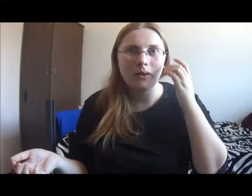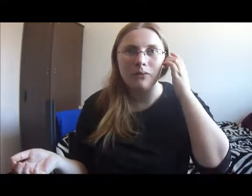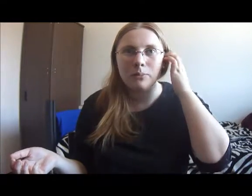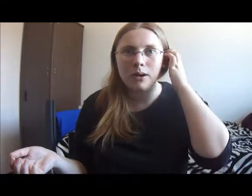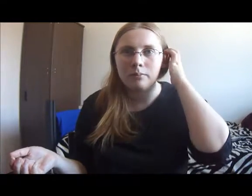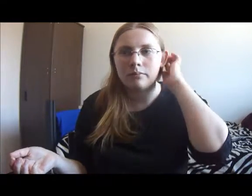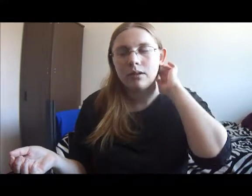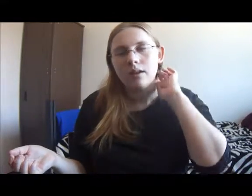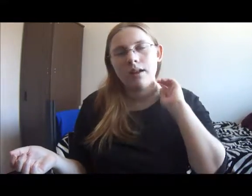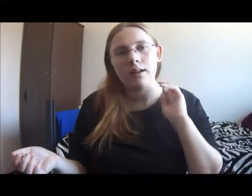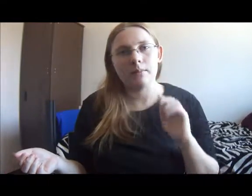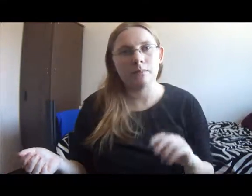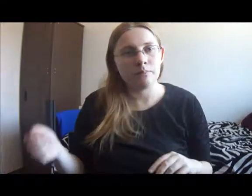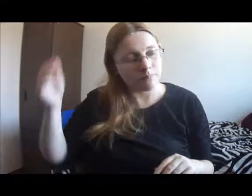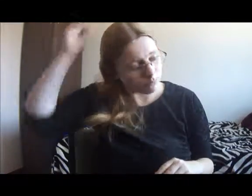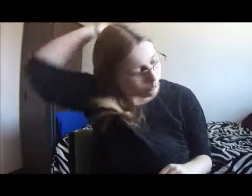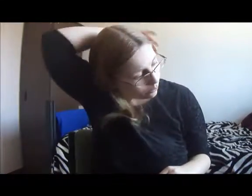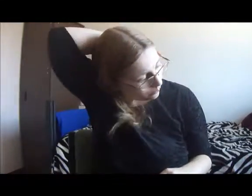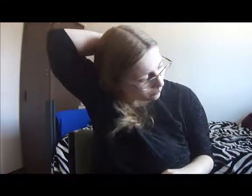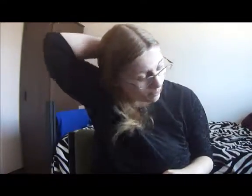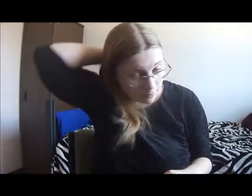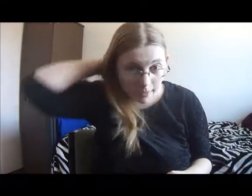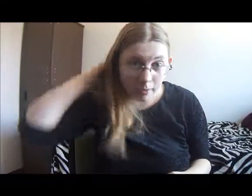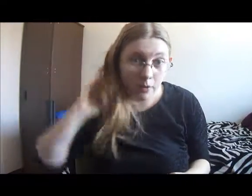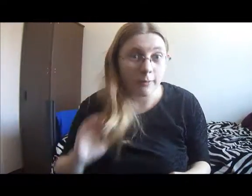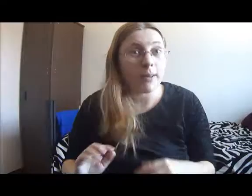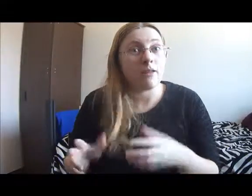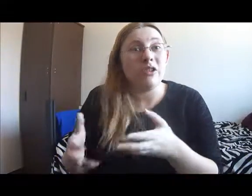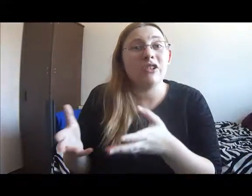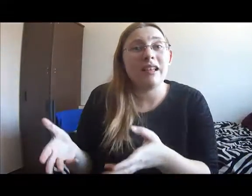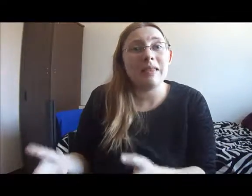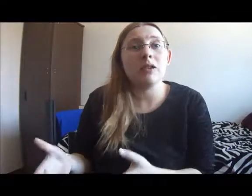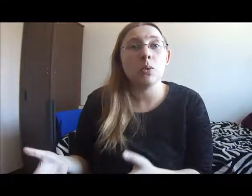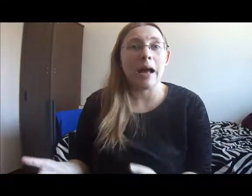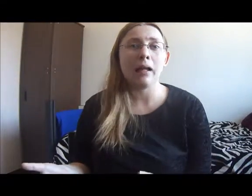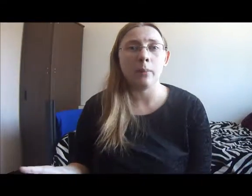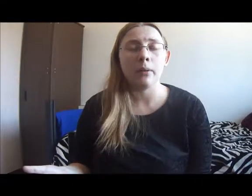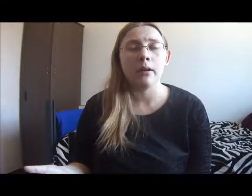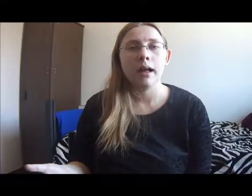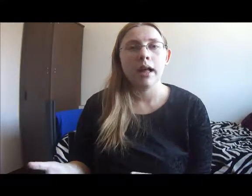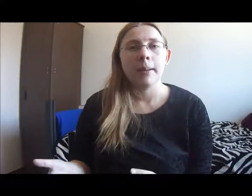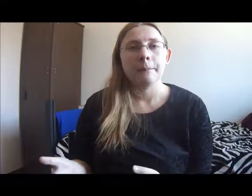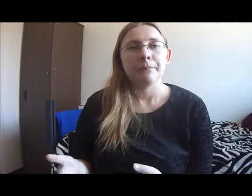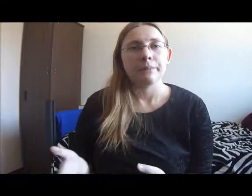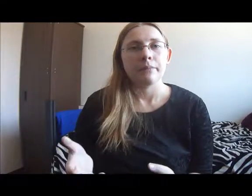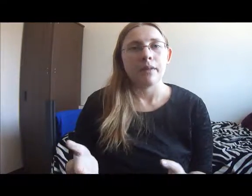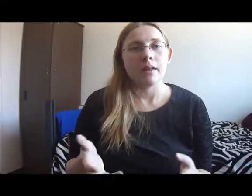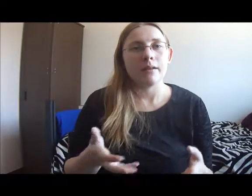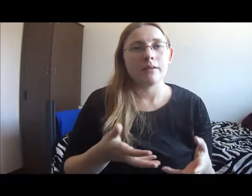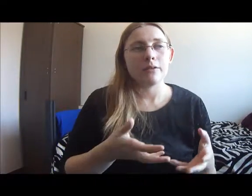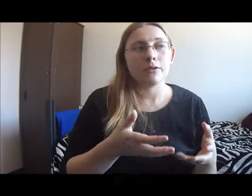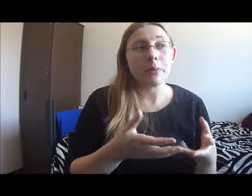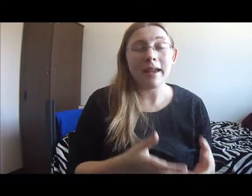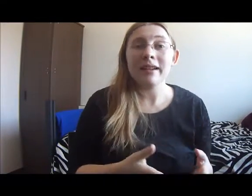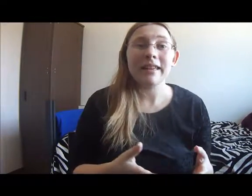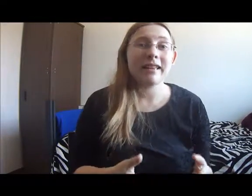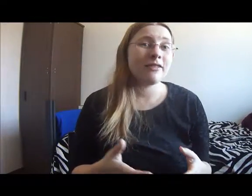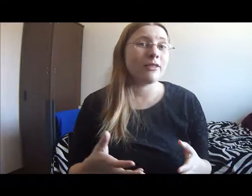solve the problem. And with truth it will probably make it worse. Because you're not there to help. So Harry is